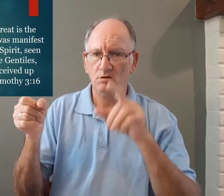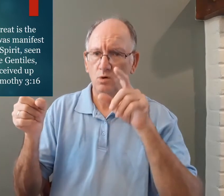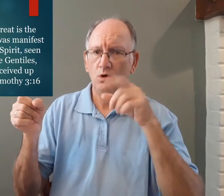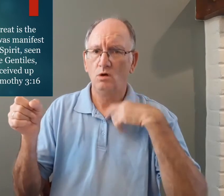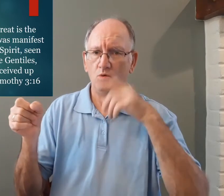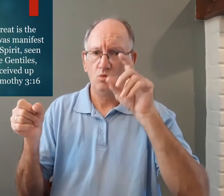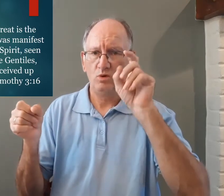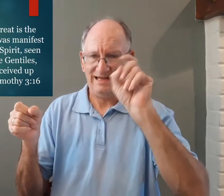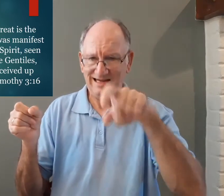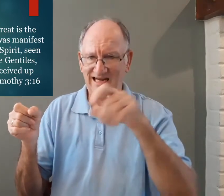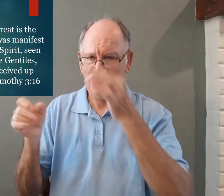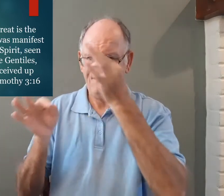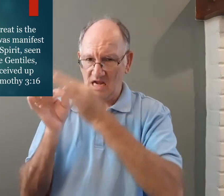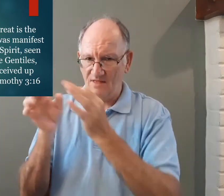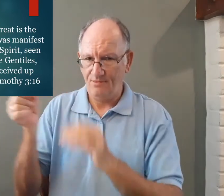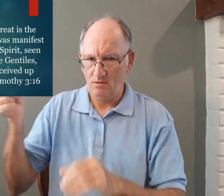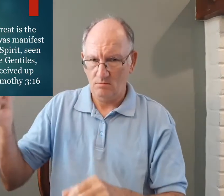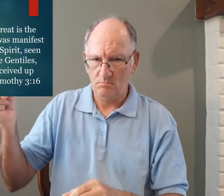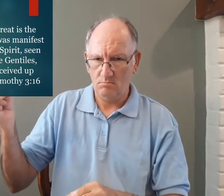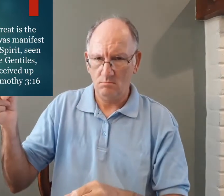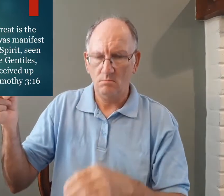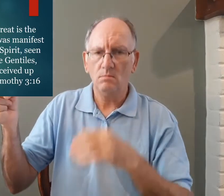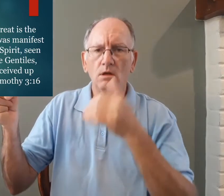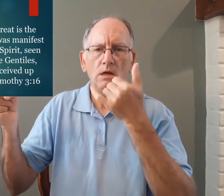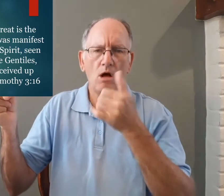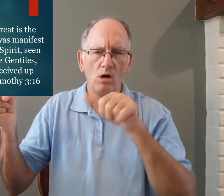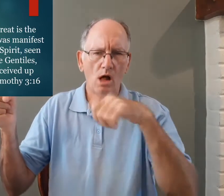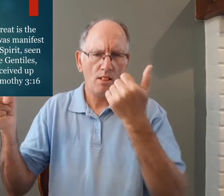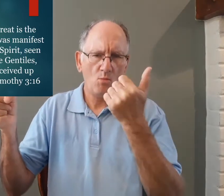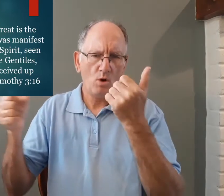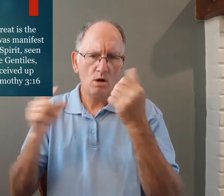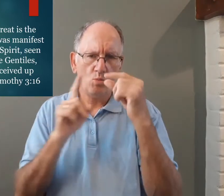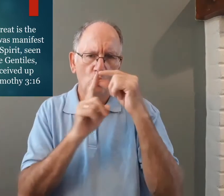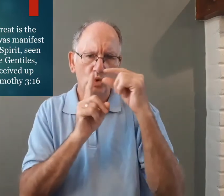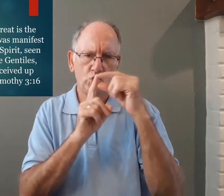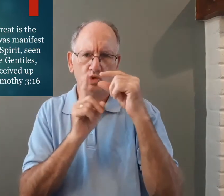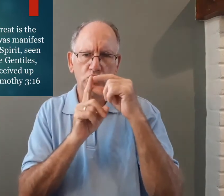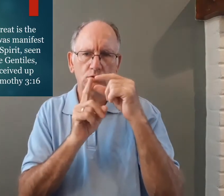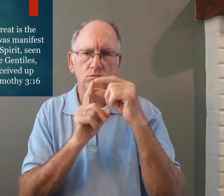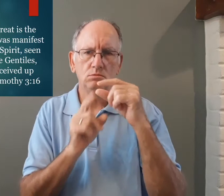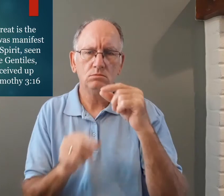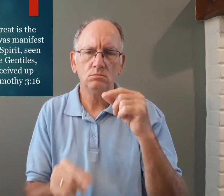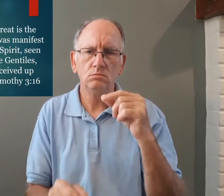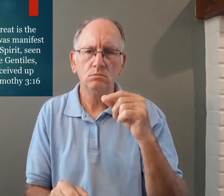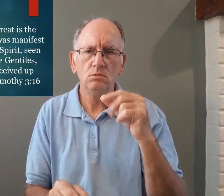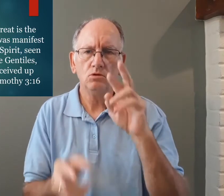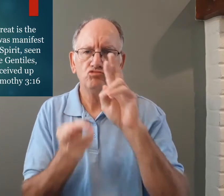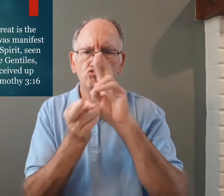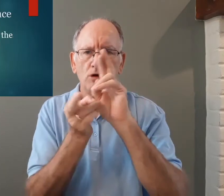now this is faith and so we need faith but I'm going to put this on hold and I'm going to give you another word